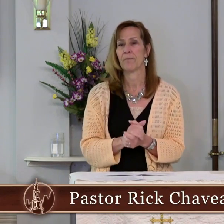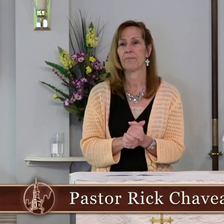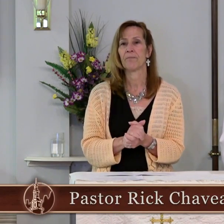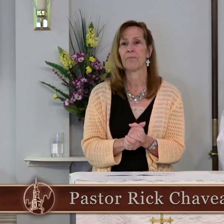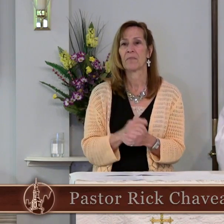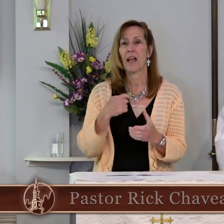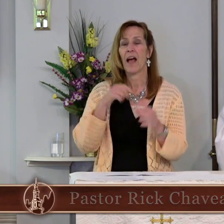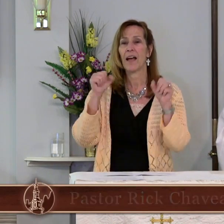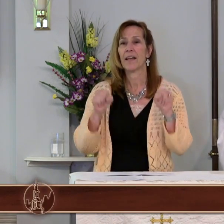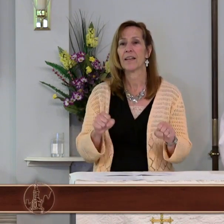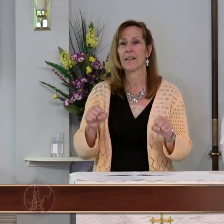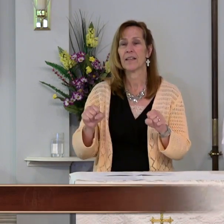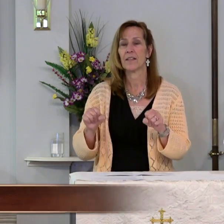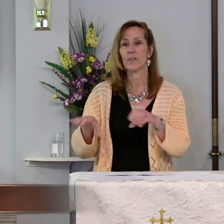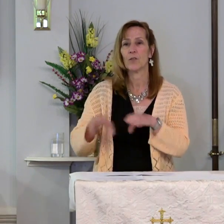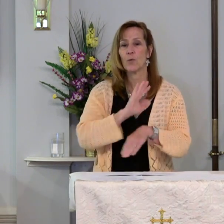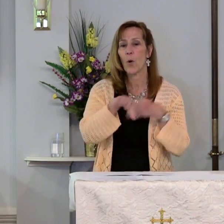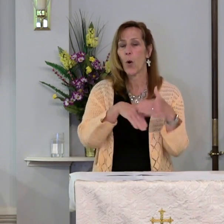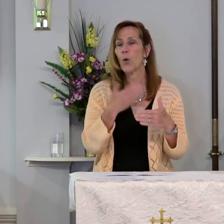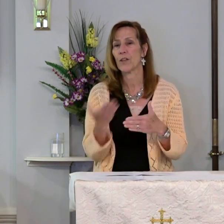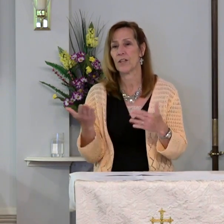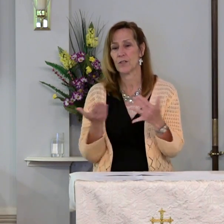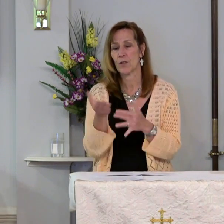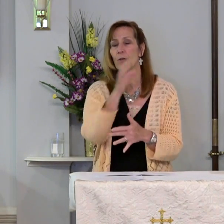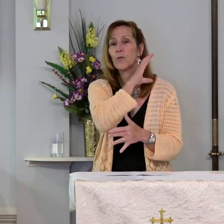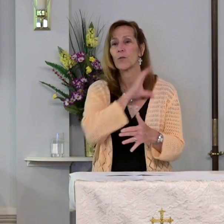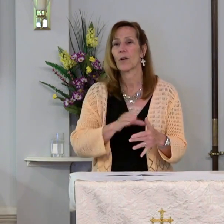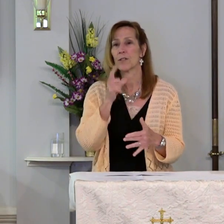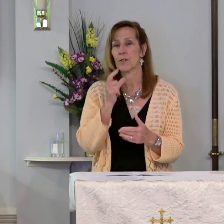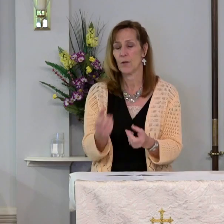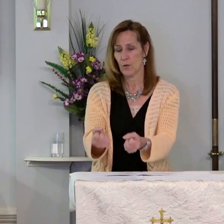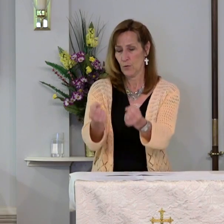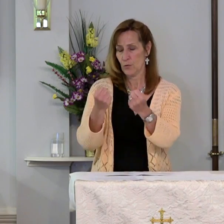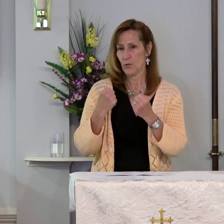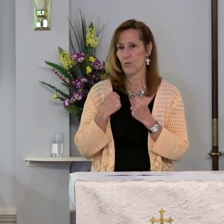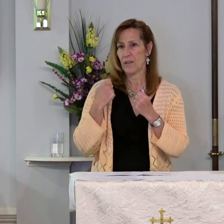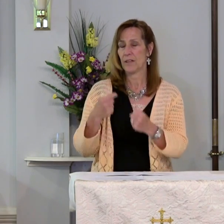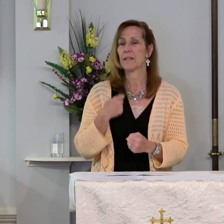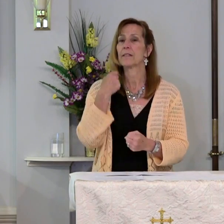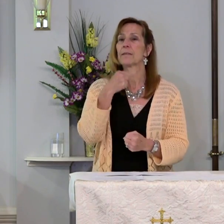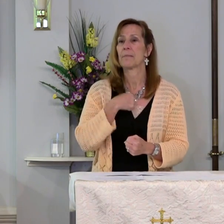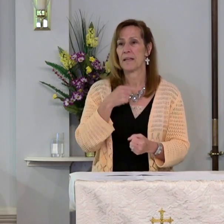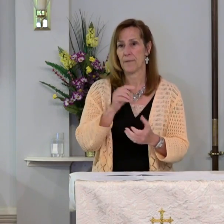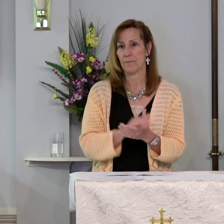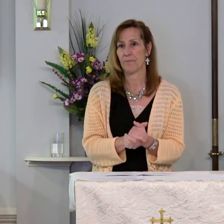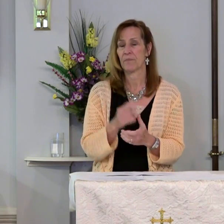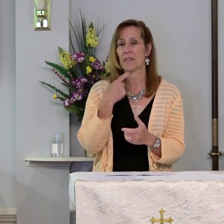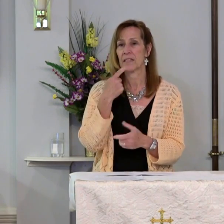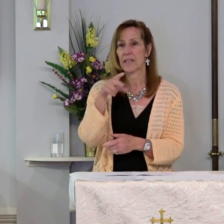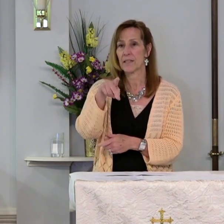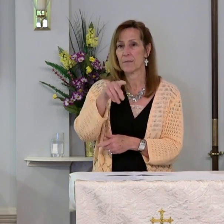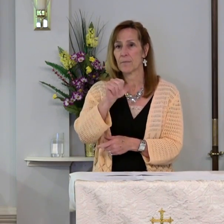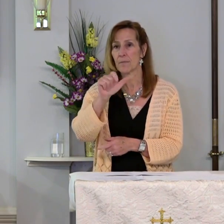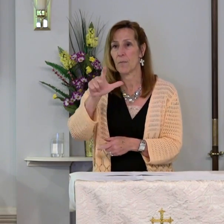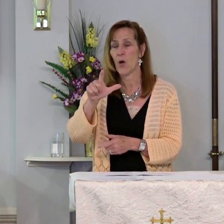I can do all things through Christ who empowers me, says Paul.